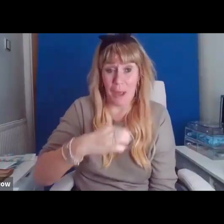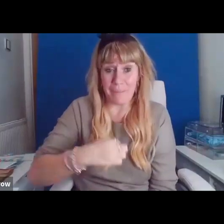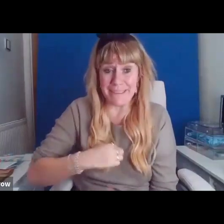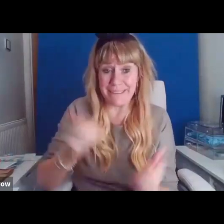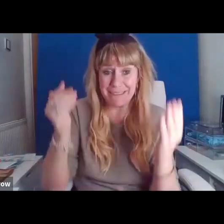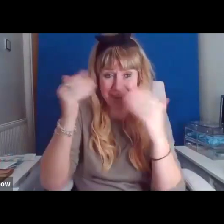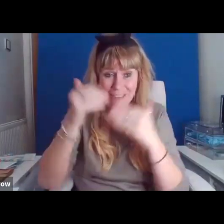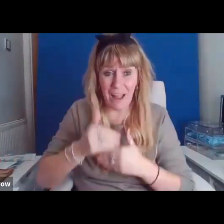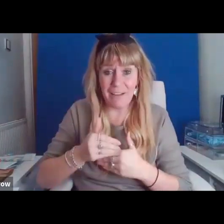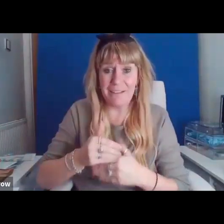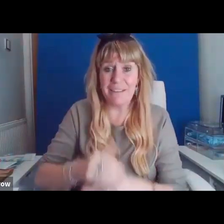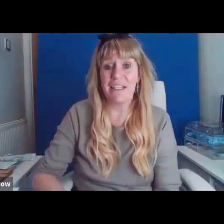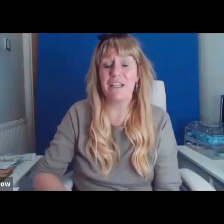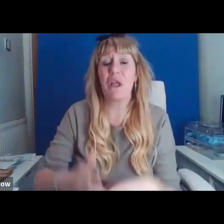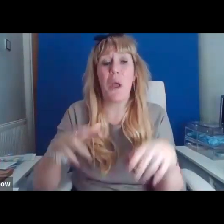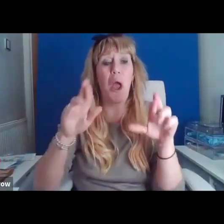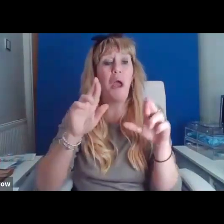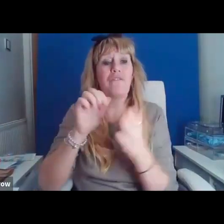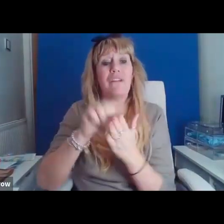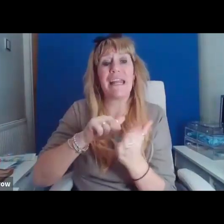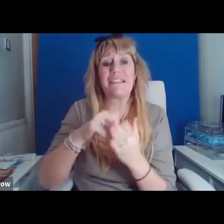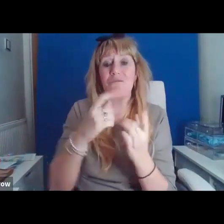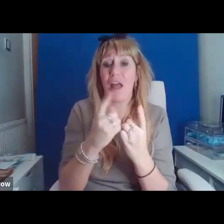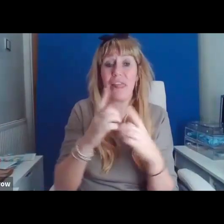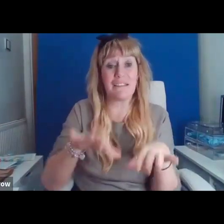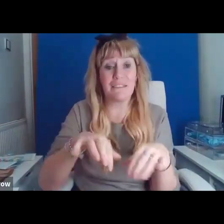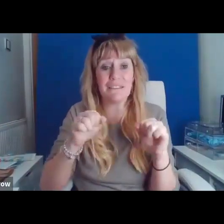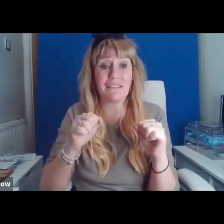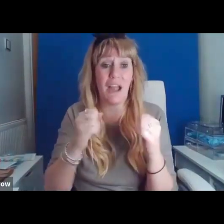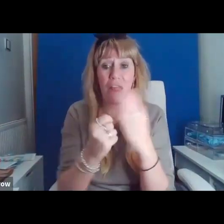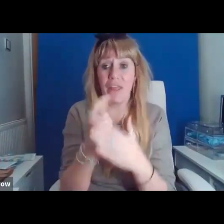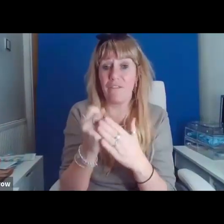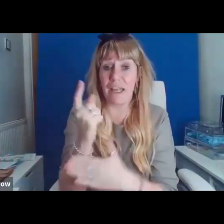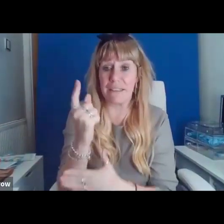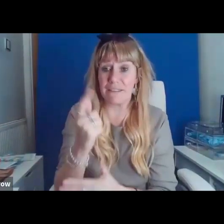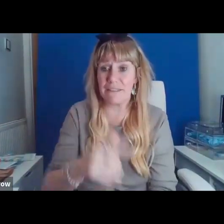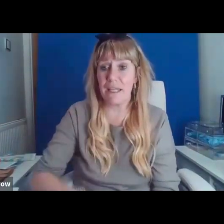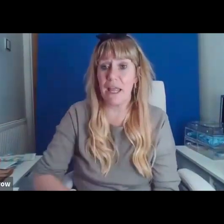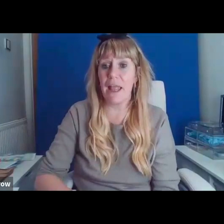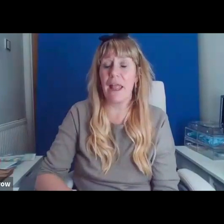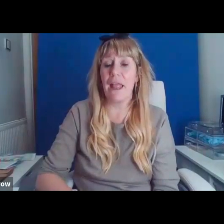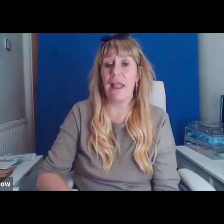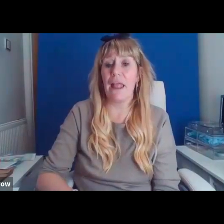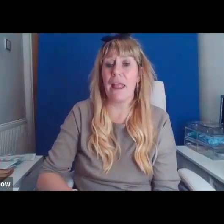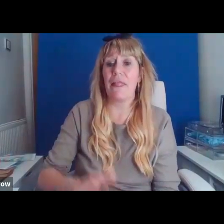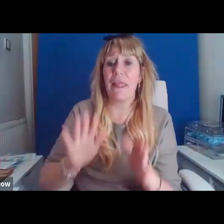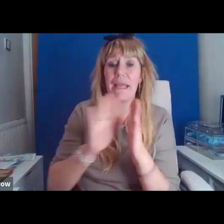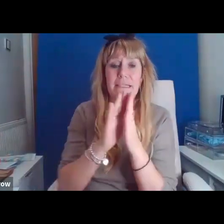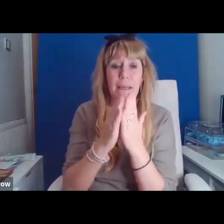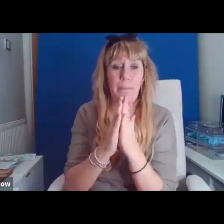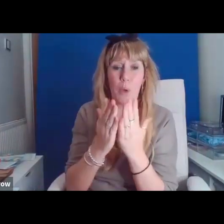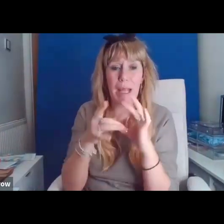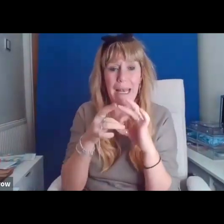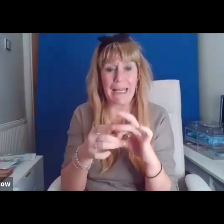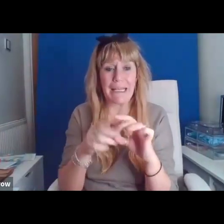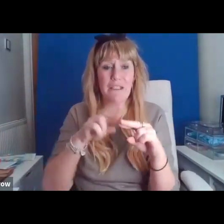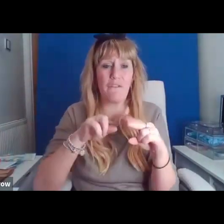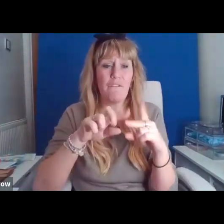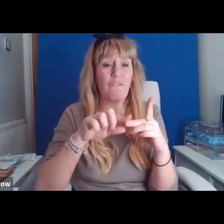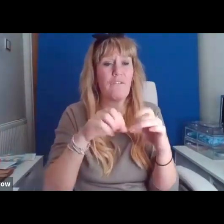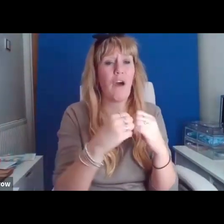It's hopefully the right thing to kick off with. And it's after, there's a wonderful book about fibromyalgia, which is one of the things I have,